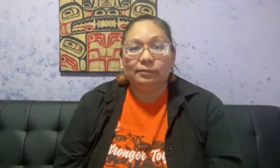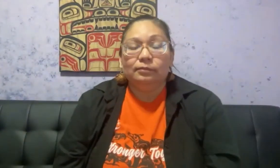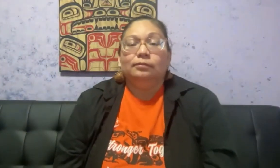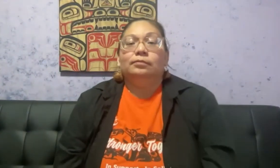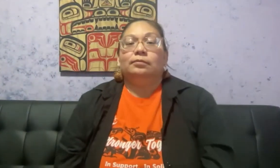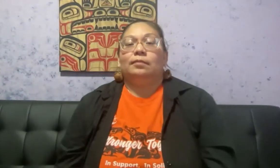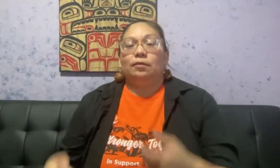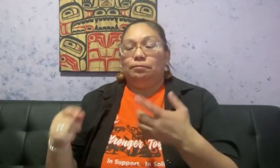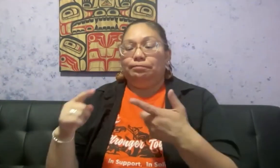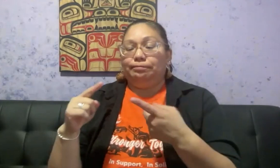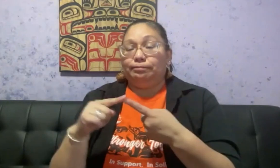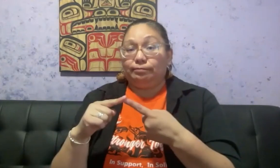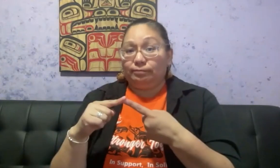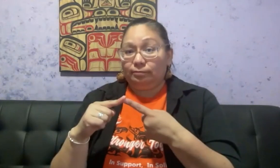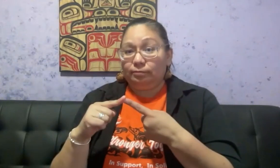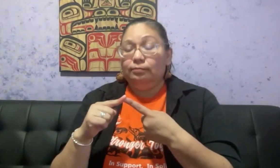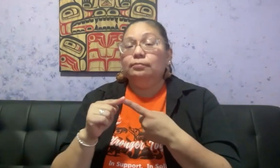these two forms of oppression relate to each other.